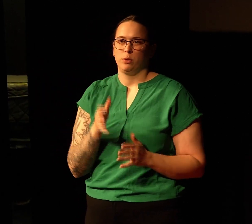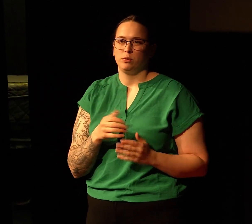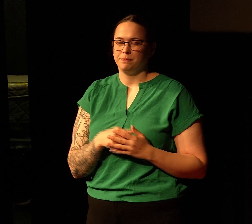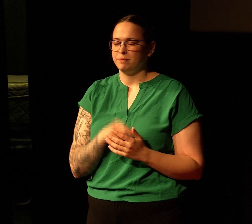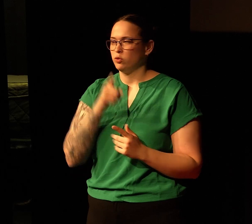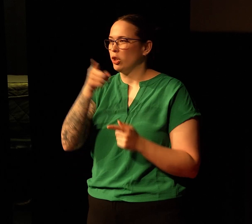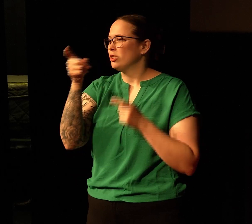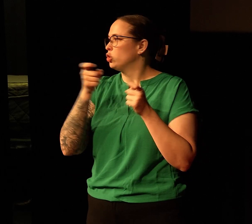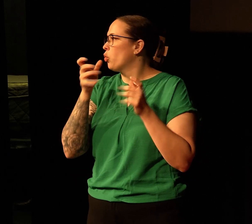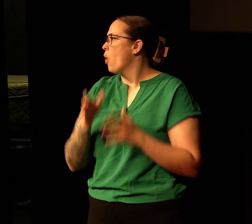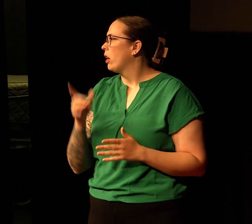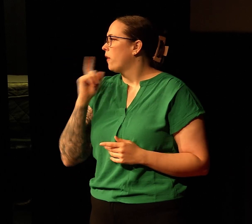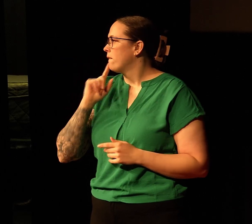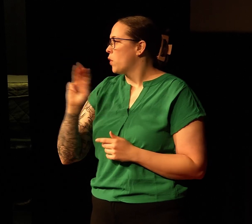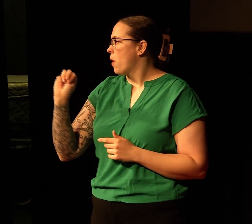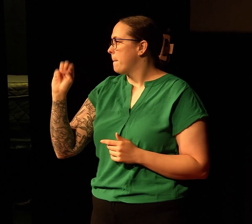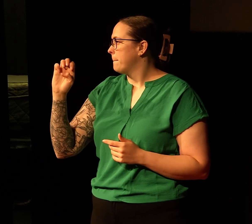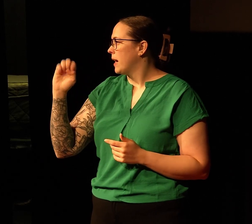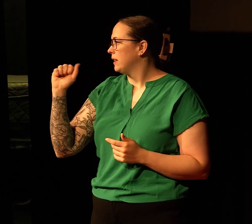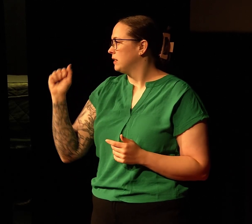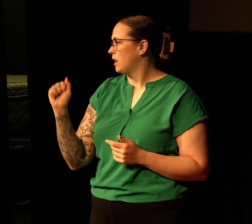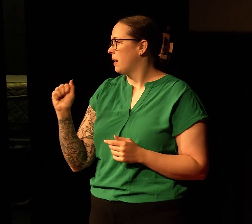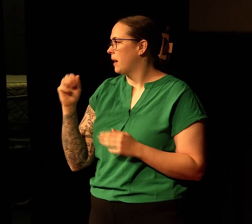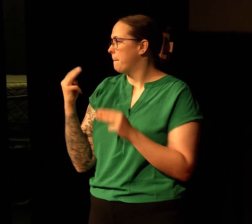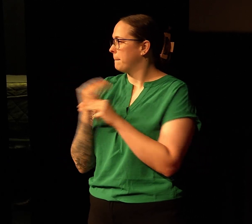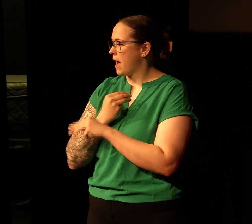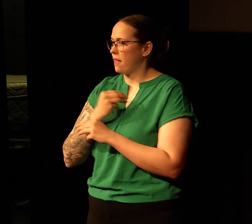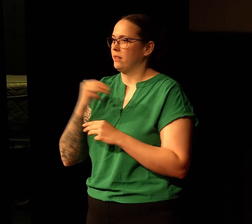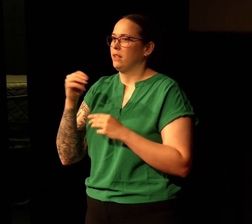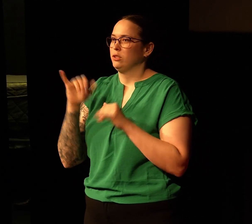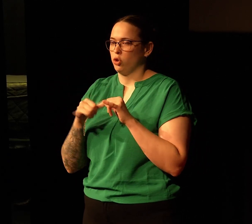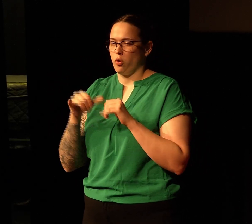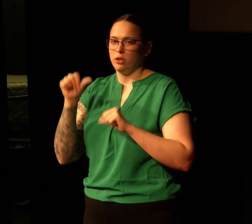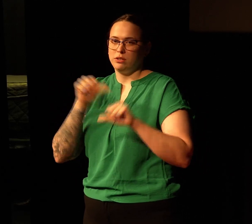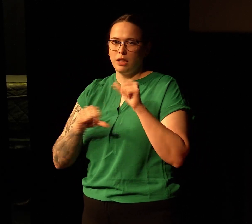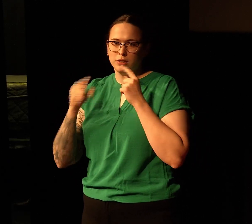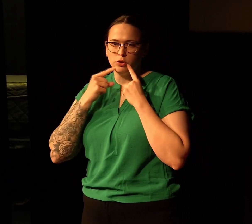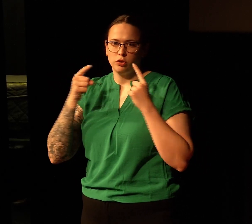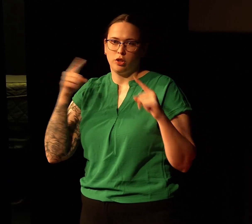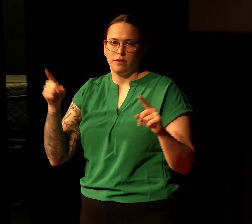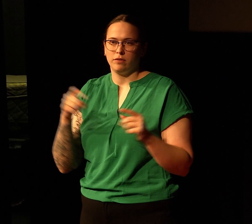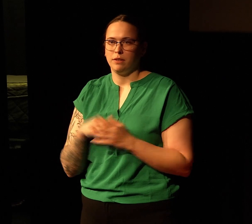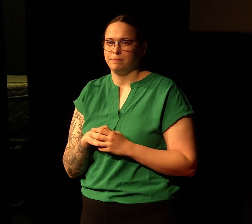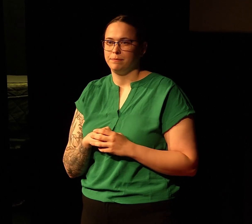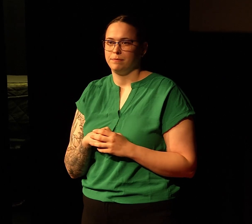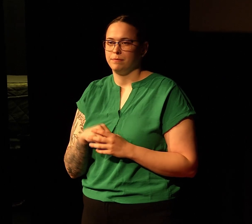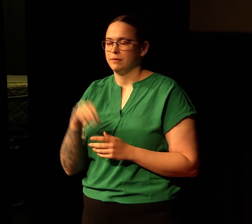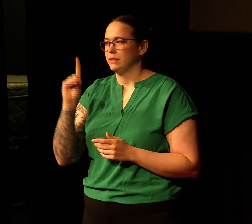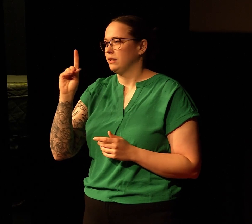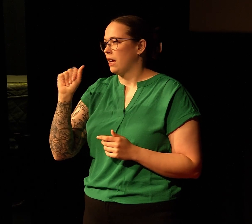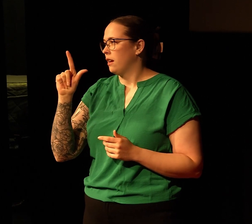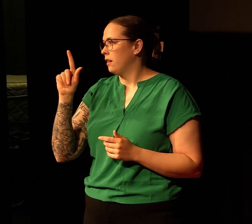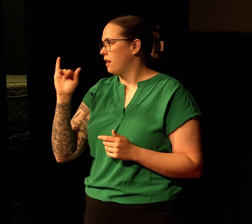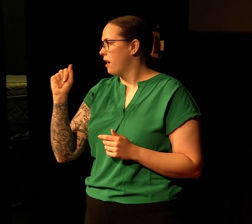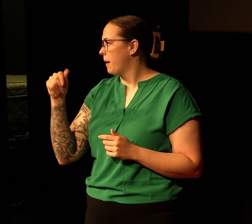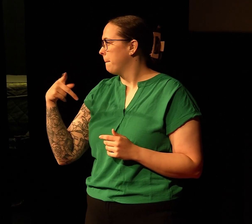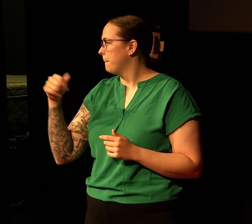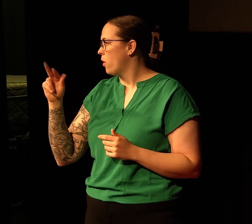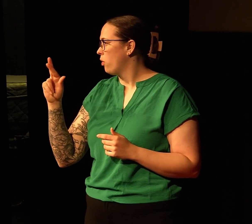And then I met one person and it led me to a meeting with MESA, Math Engineering Science Achievement Director, Delilah